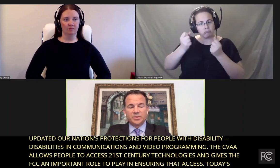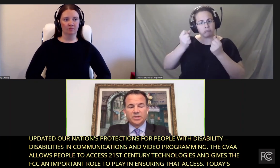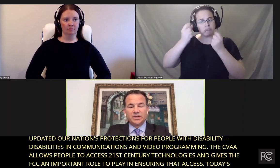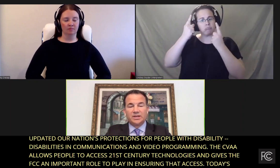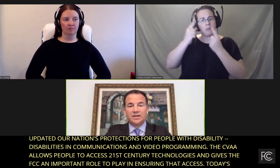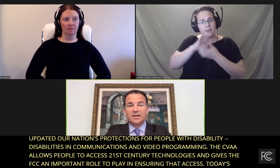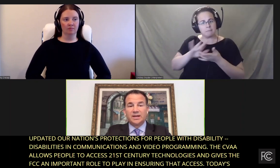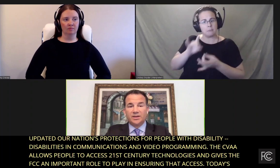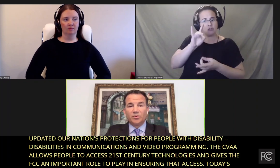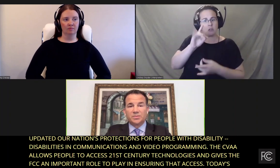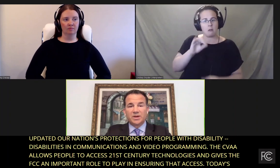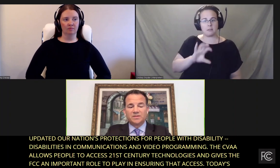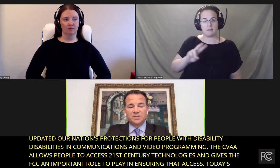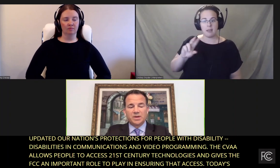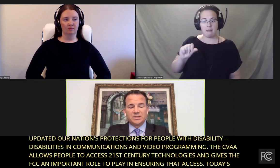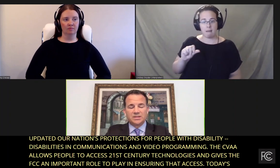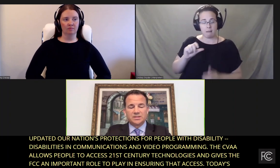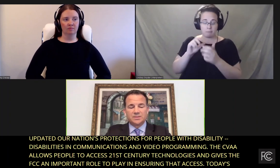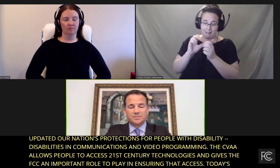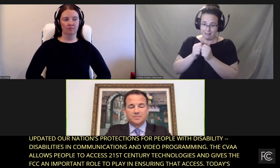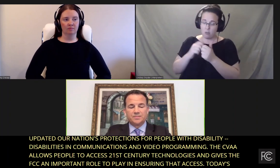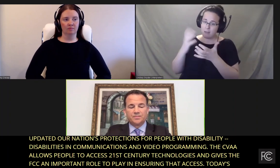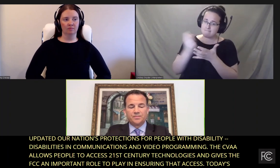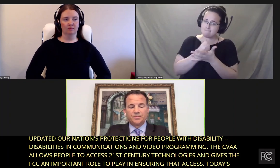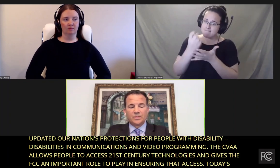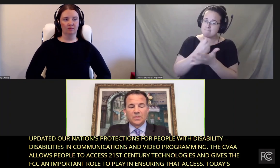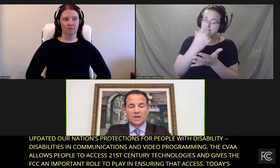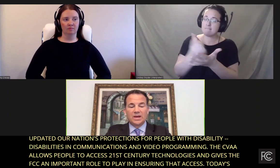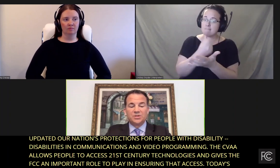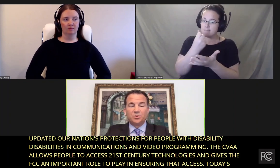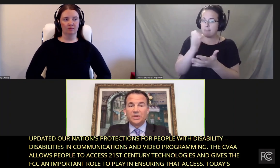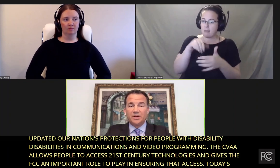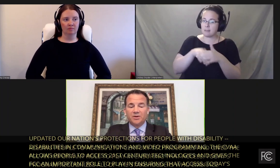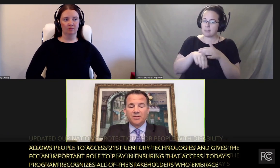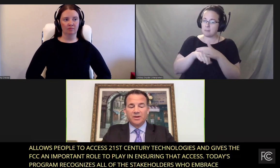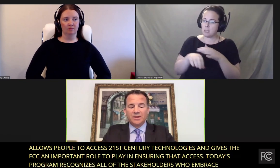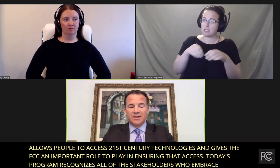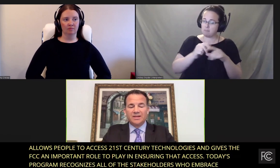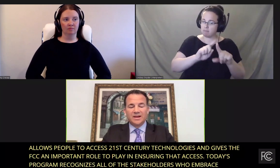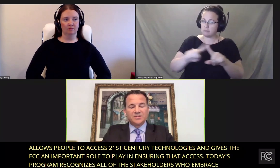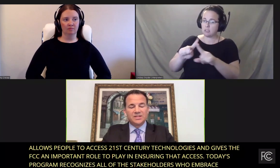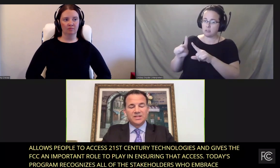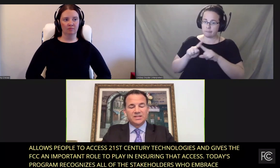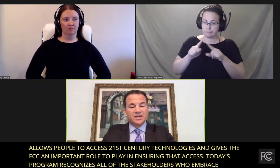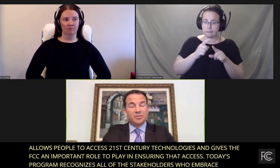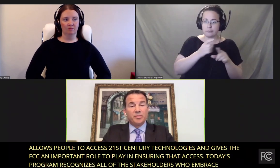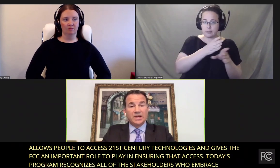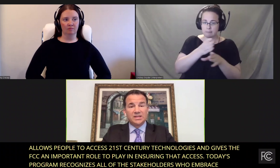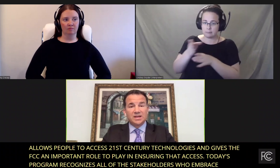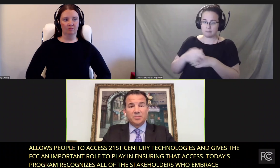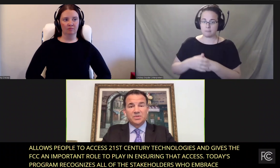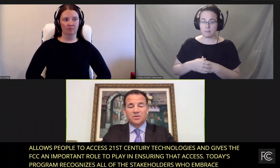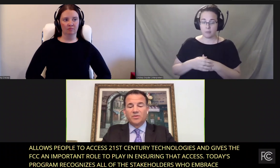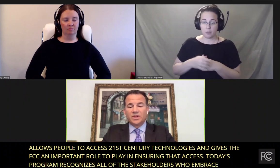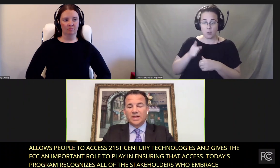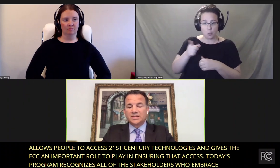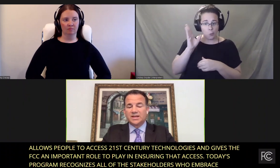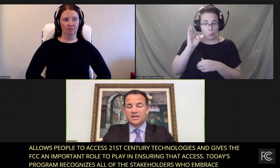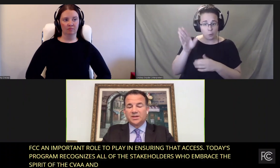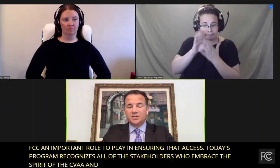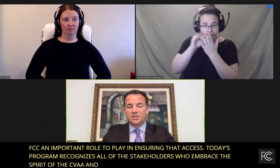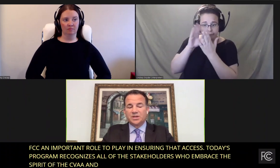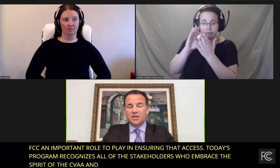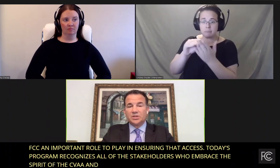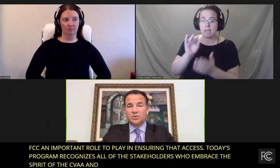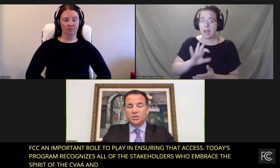accessibility in their respective spaces. As you will hear, the FCC has taken many steps over the